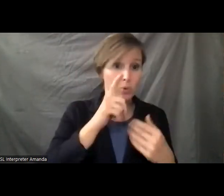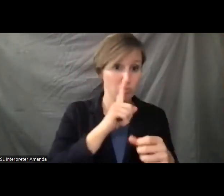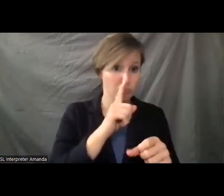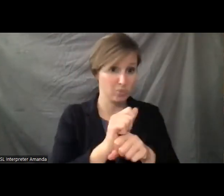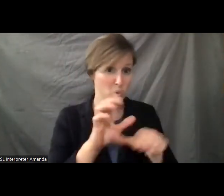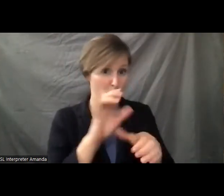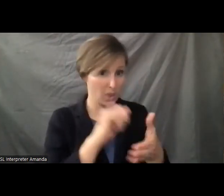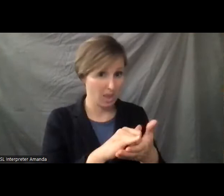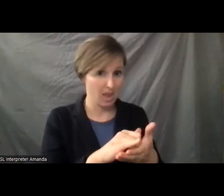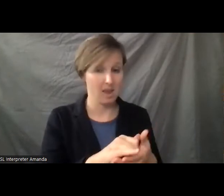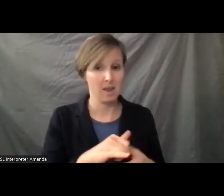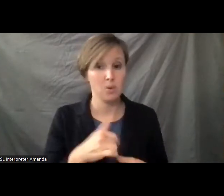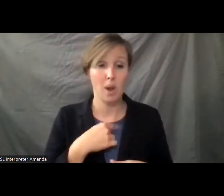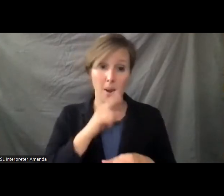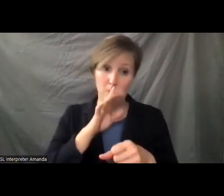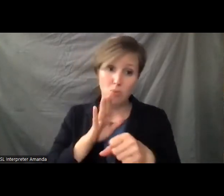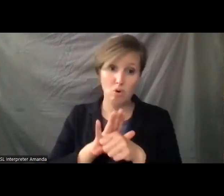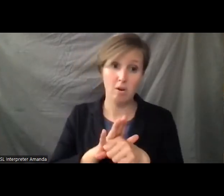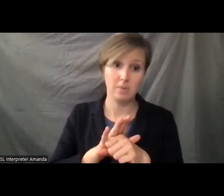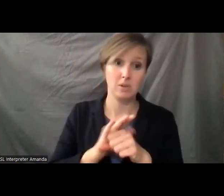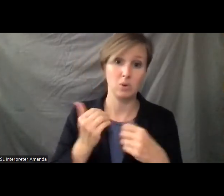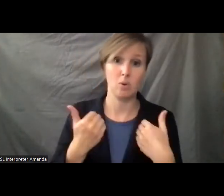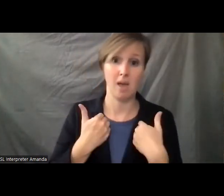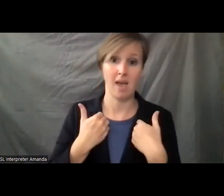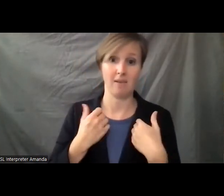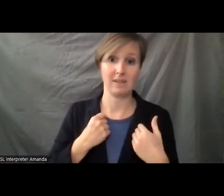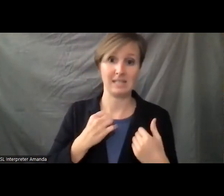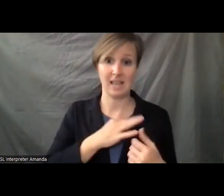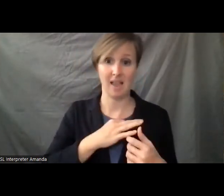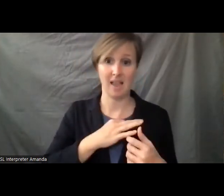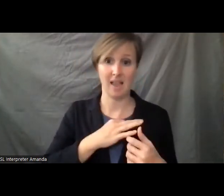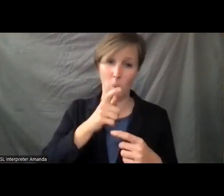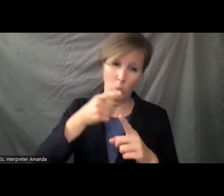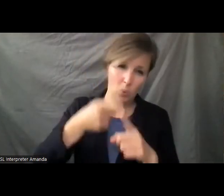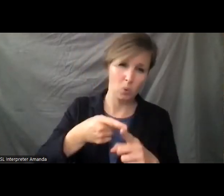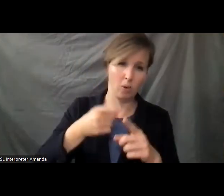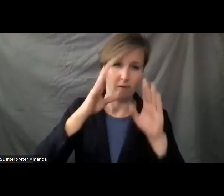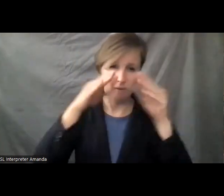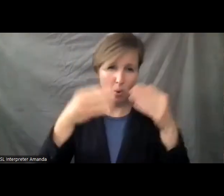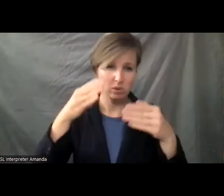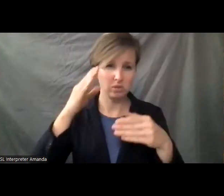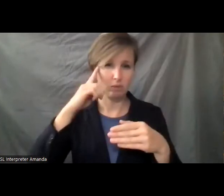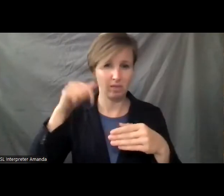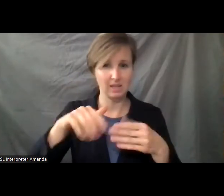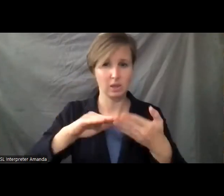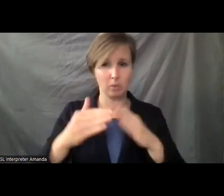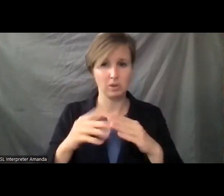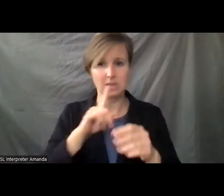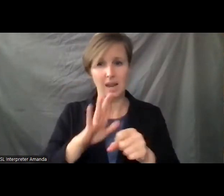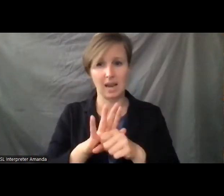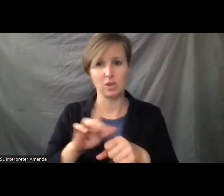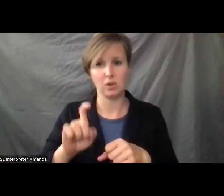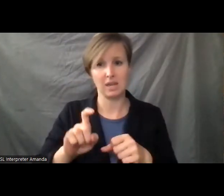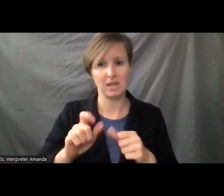I promise to have a staffer specifically focused on this community dedicated to the needs of the